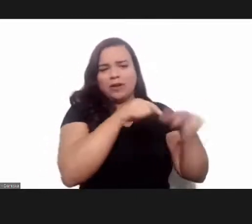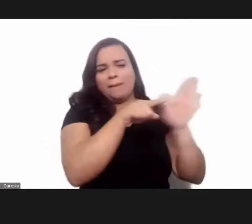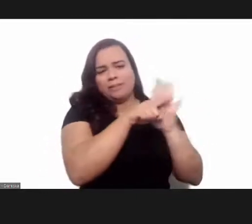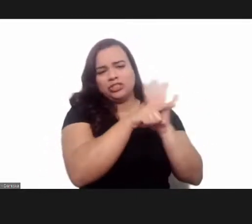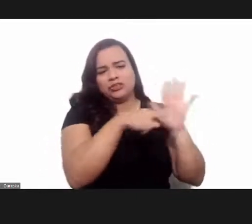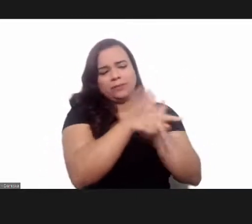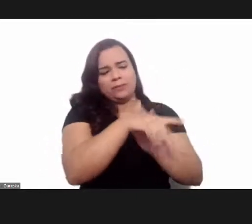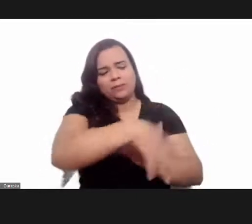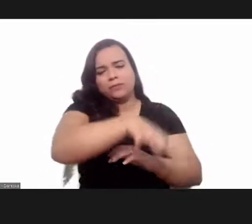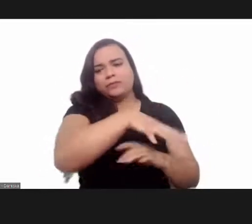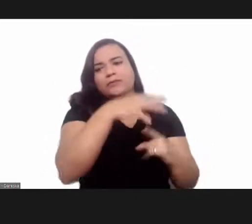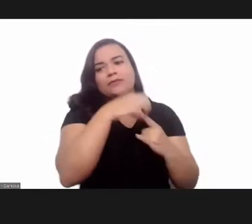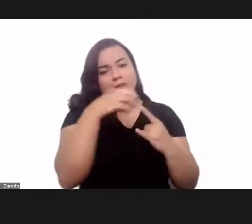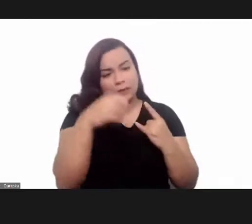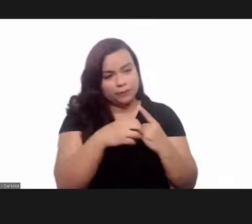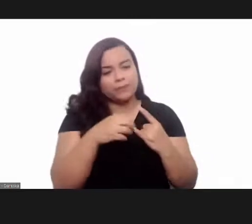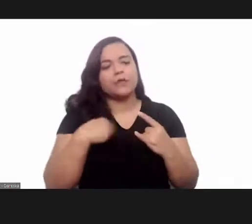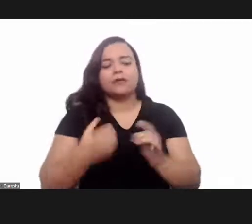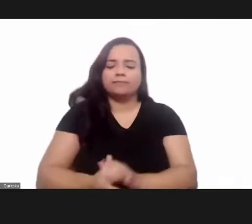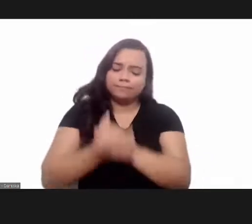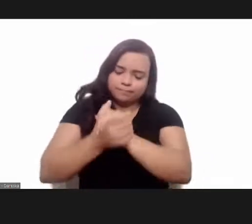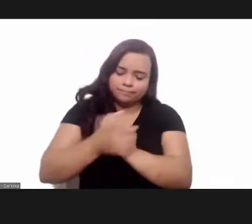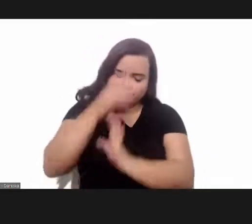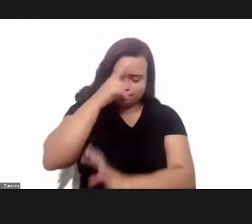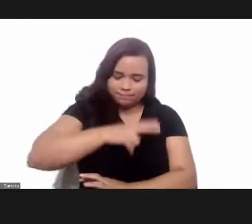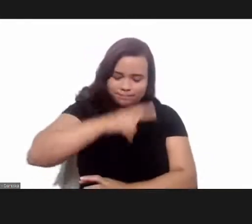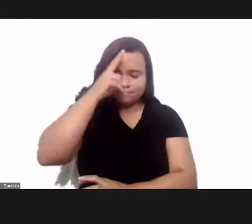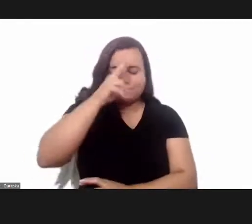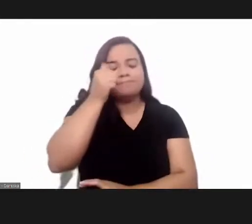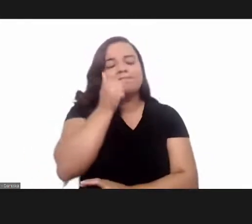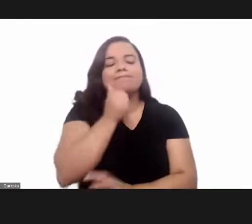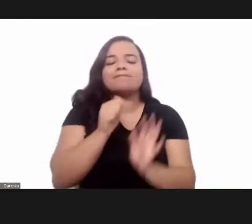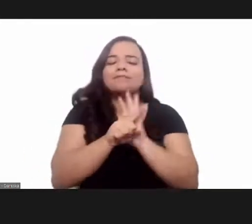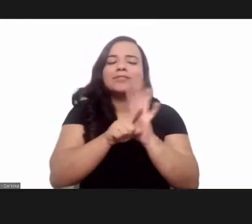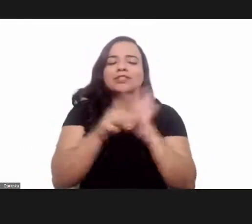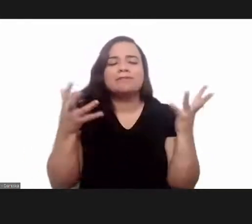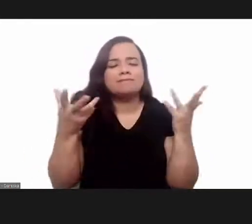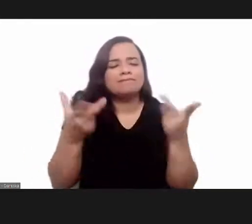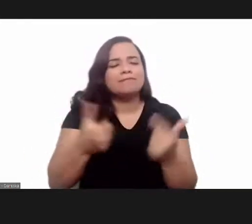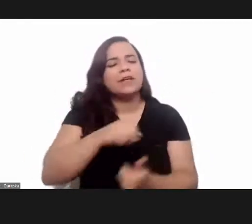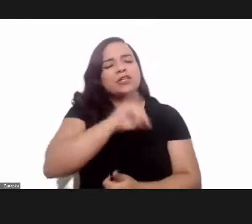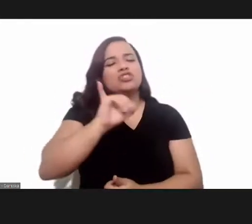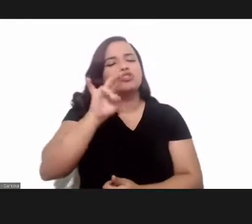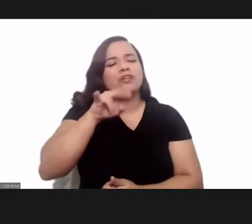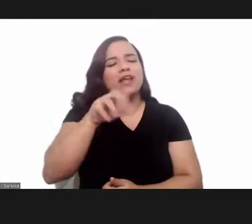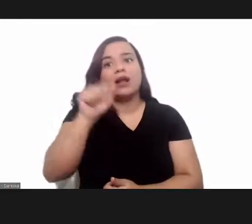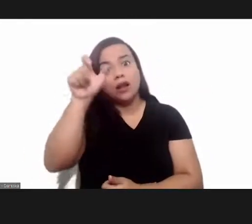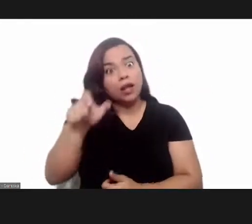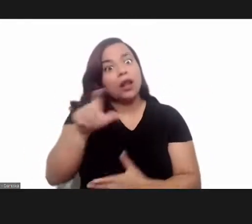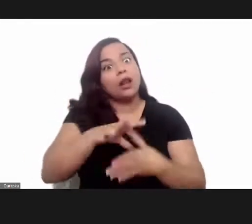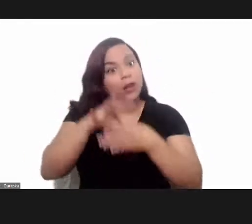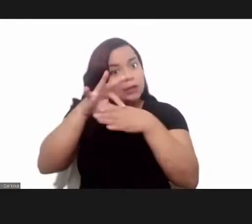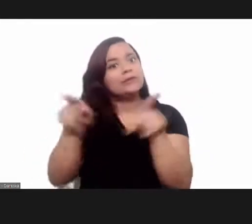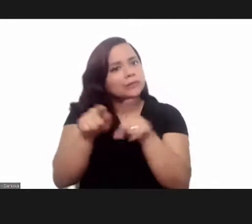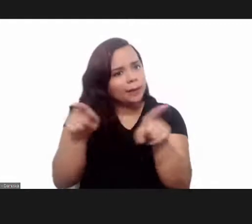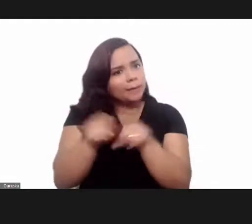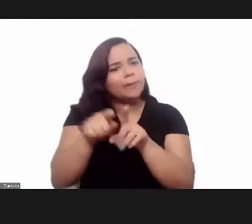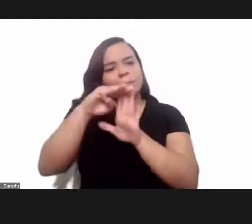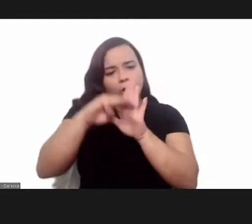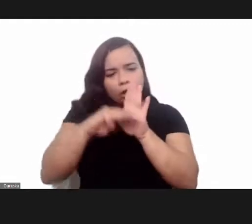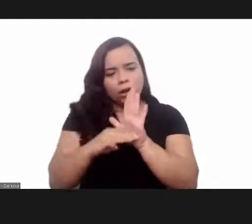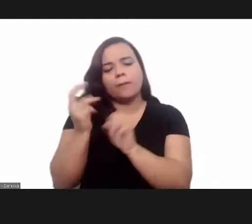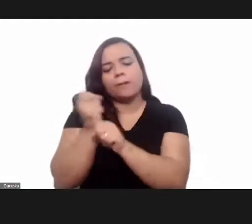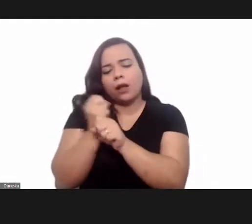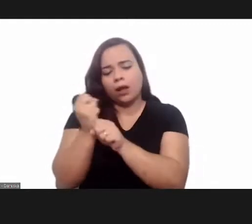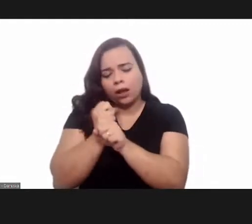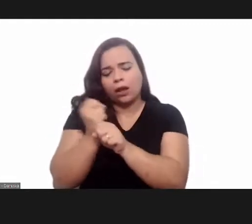t cruz i and covid juliana meneses led the chagas disease program for